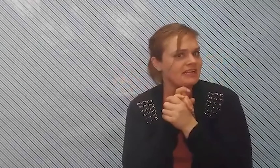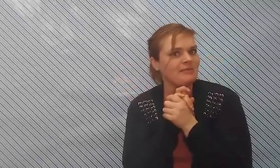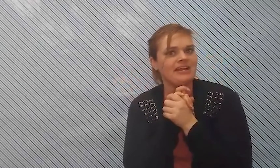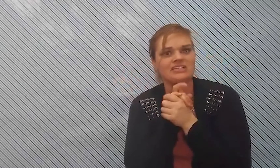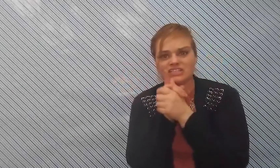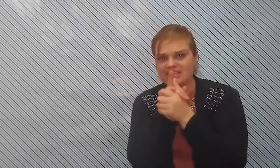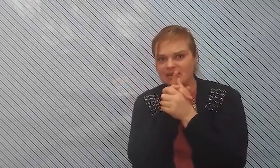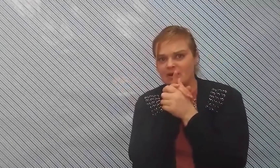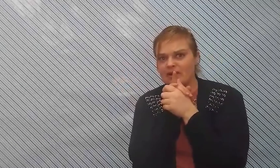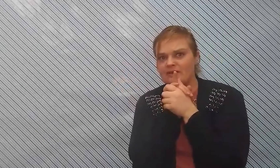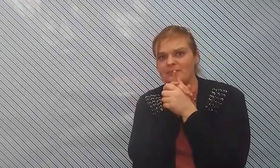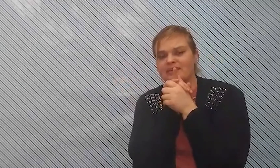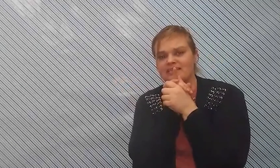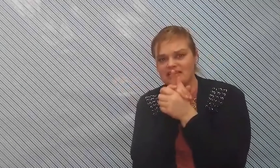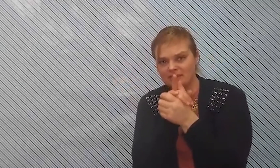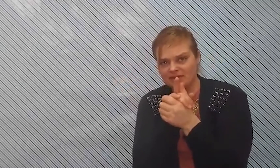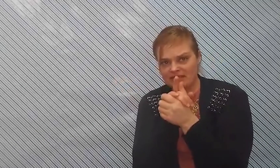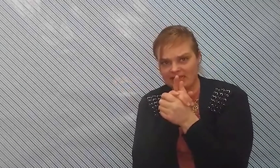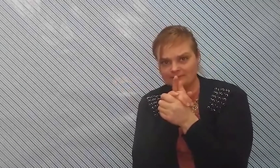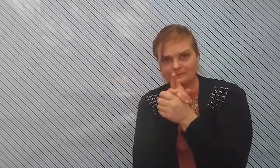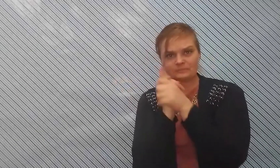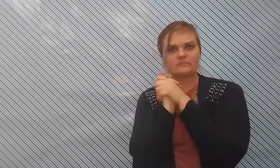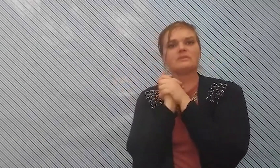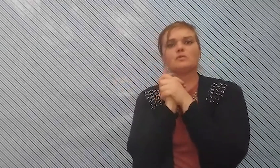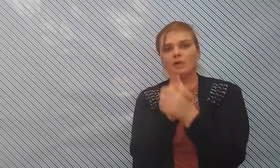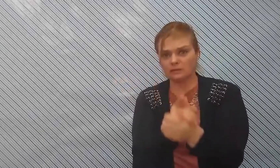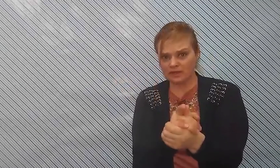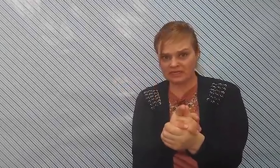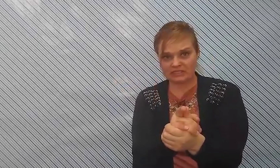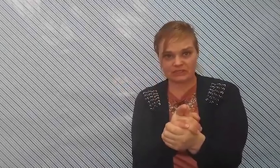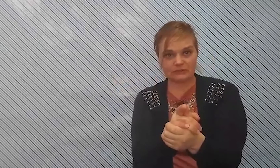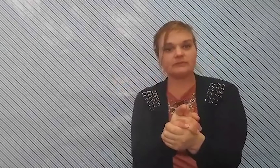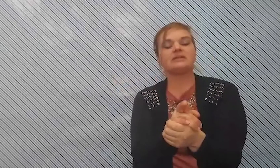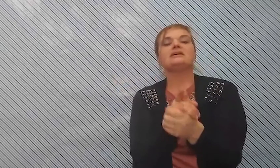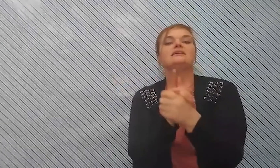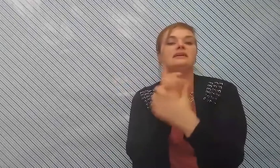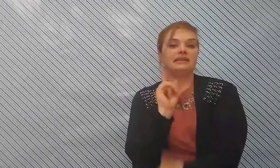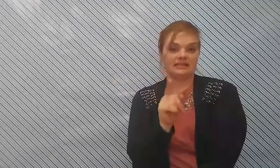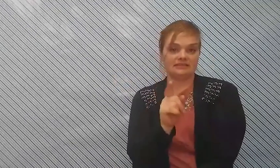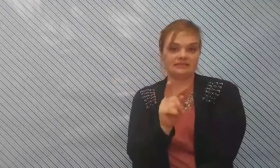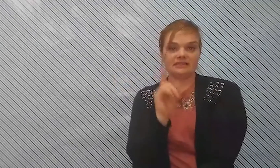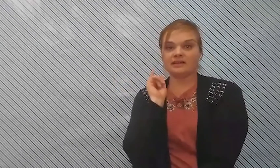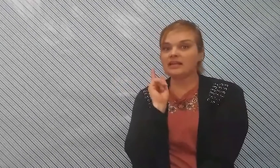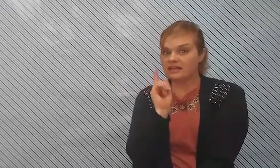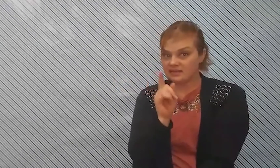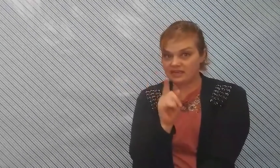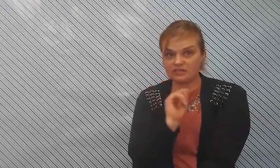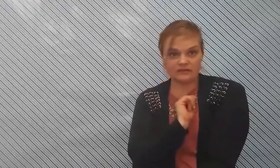anybody just think about it and keep thinking what we're going to do is i'm going to get each of